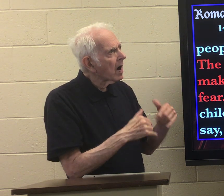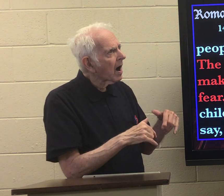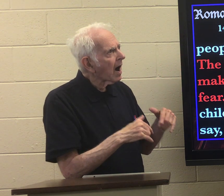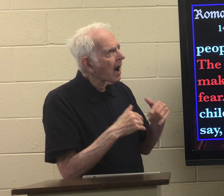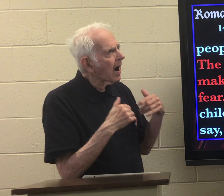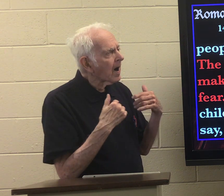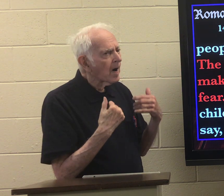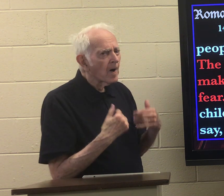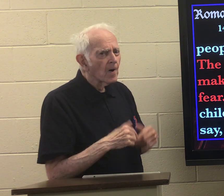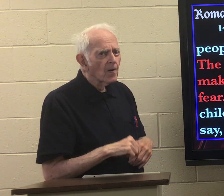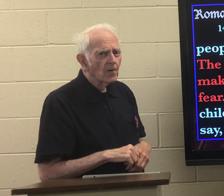wow